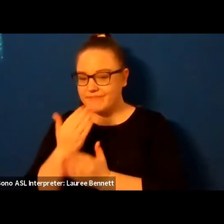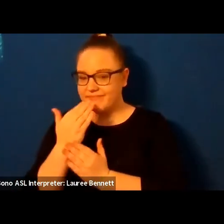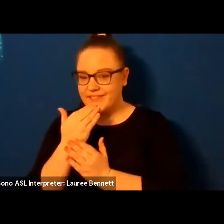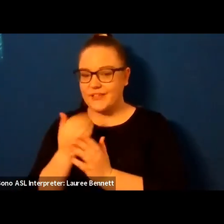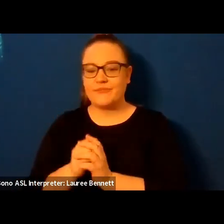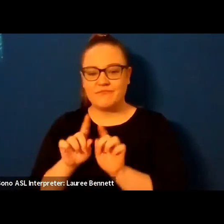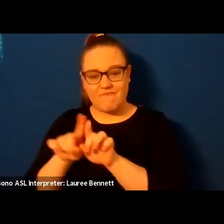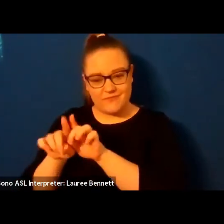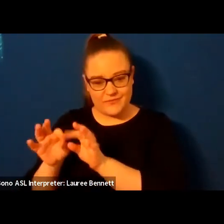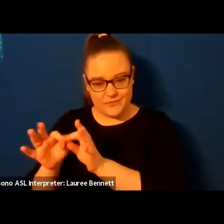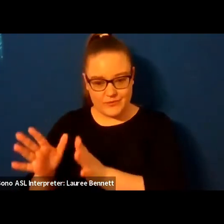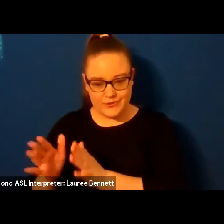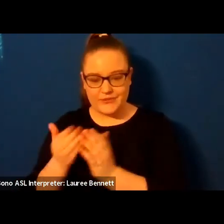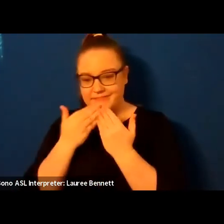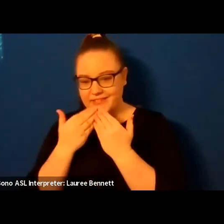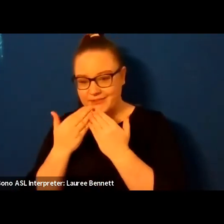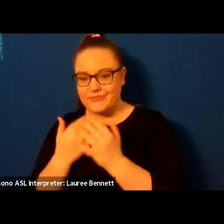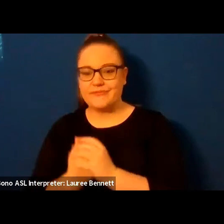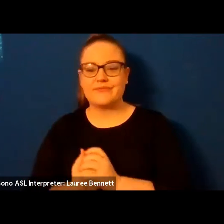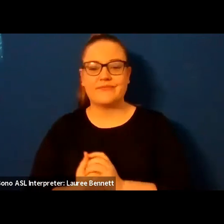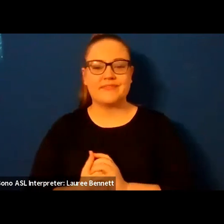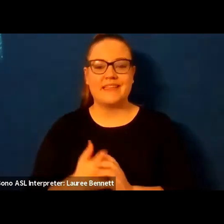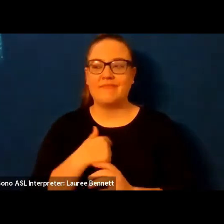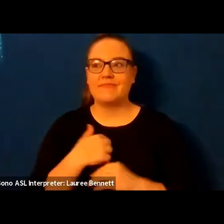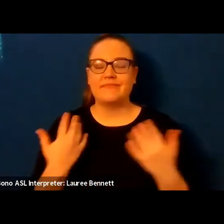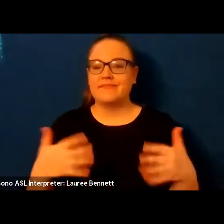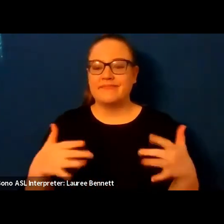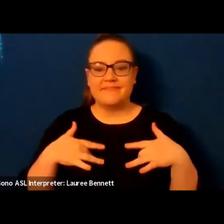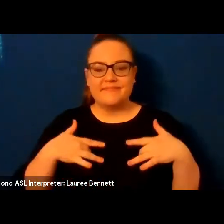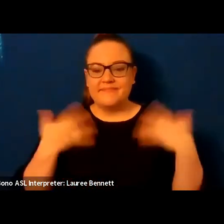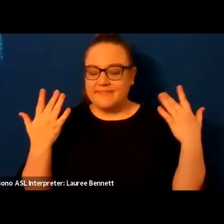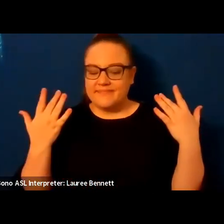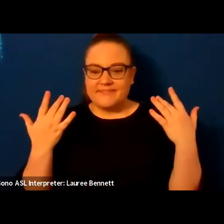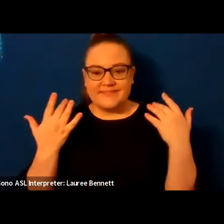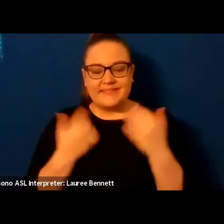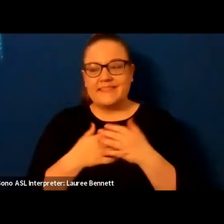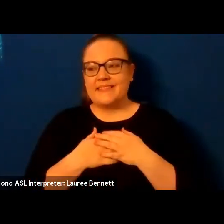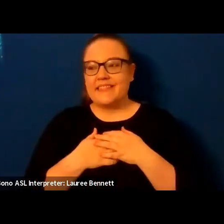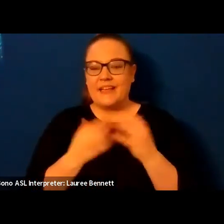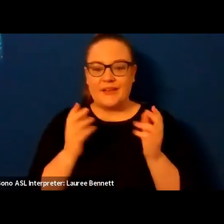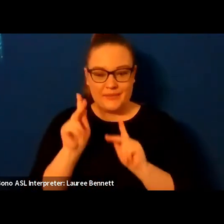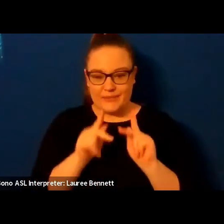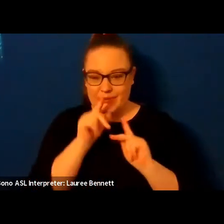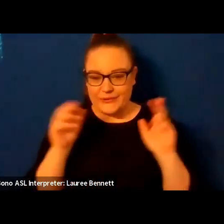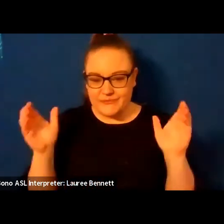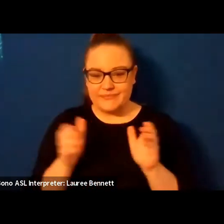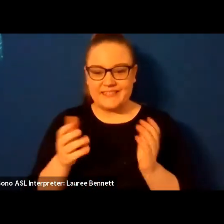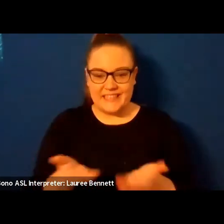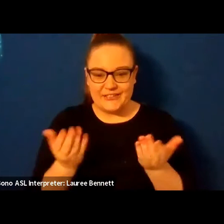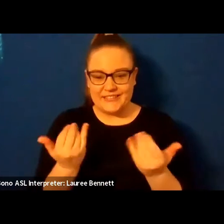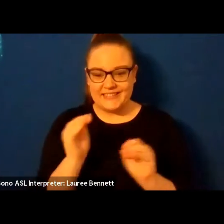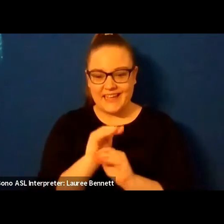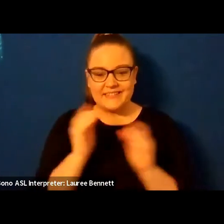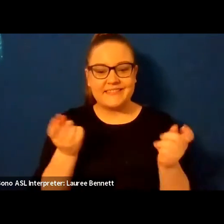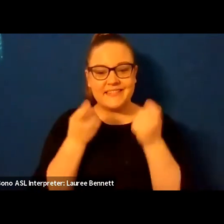asl interpreter um i'm just thrilled with the group that is here tonight to help me celebrate